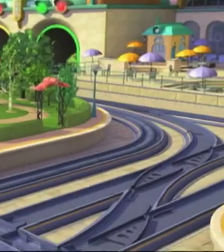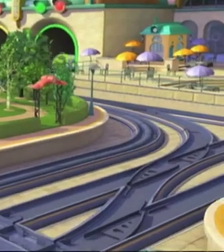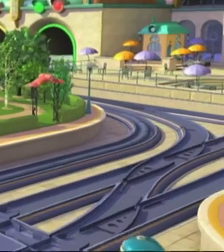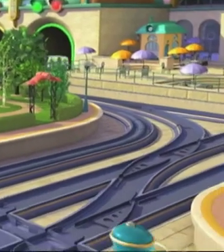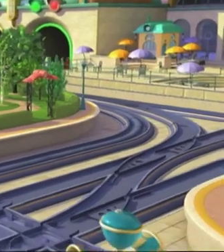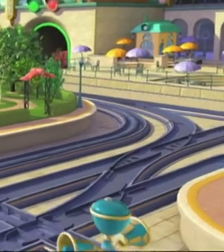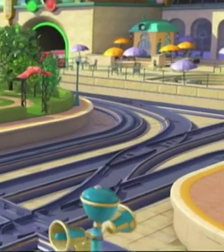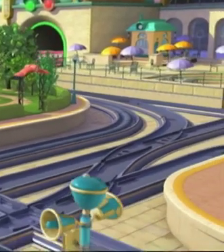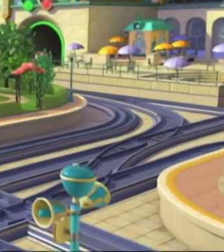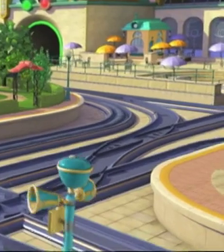Duggington